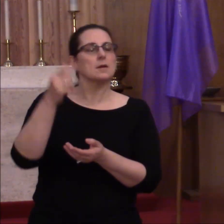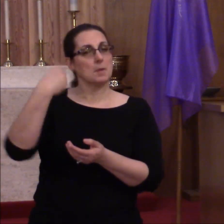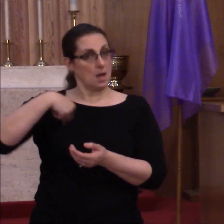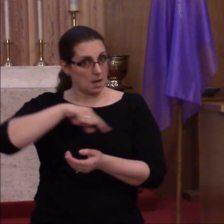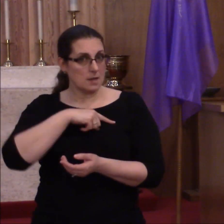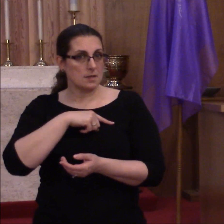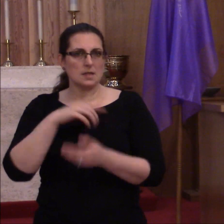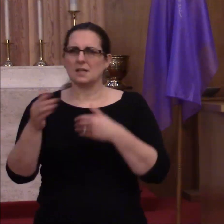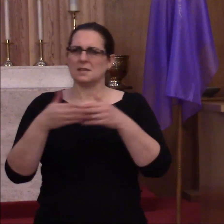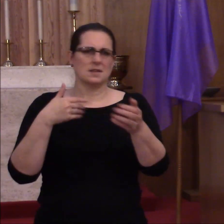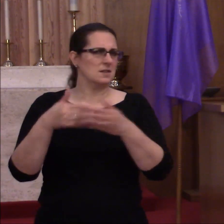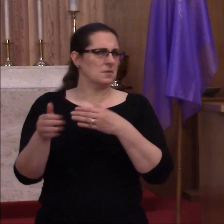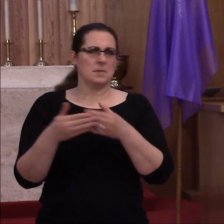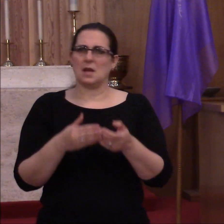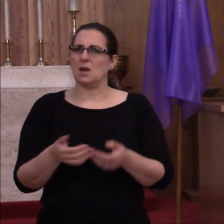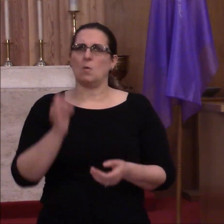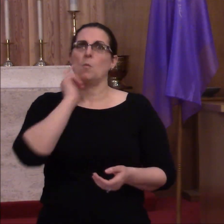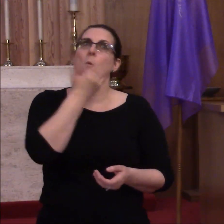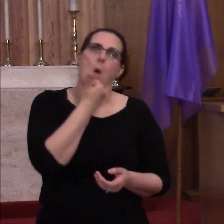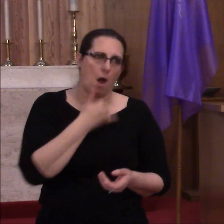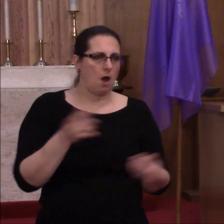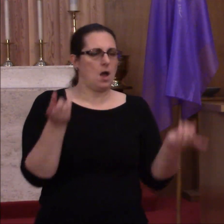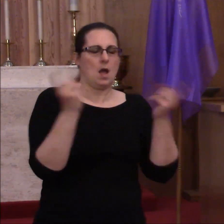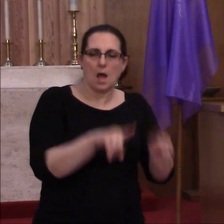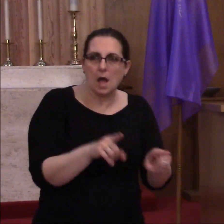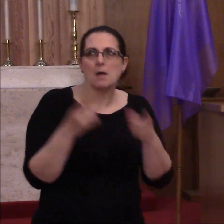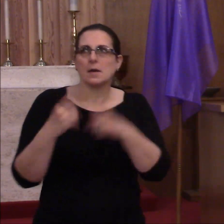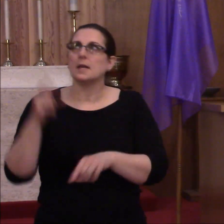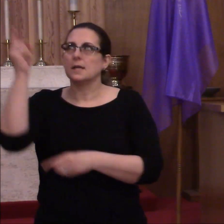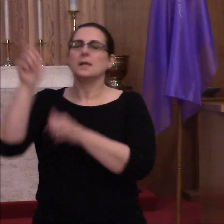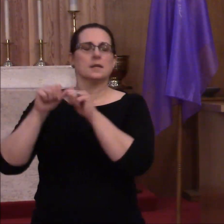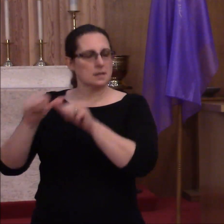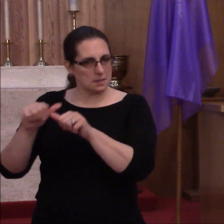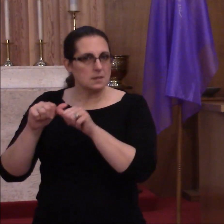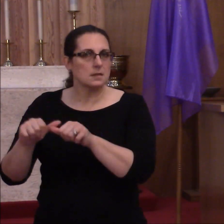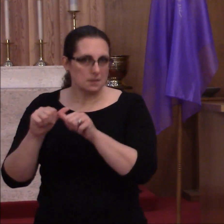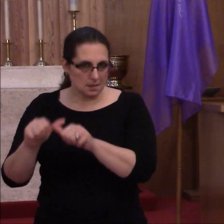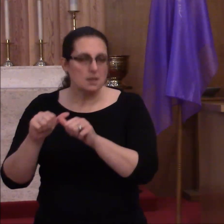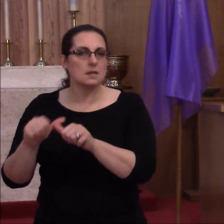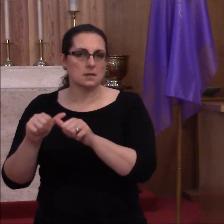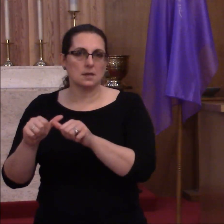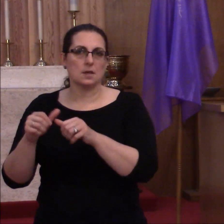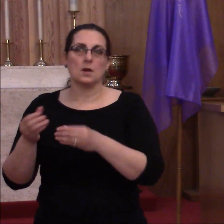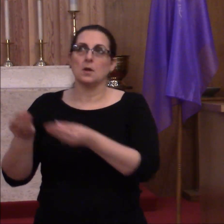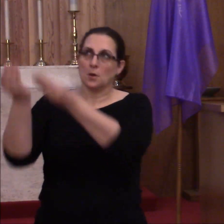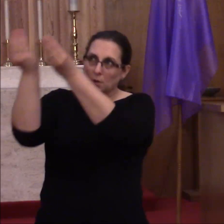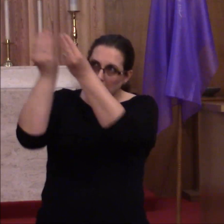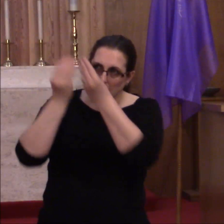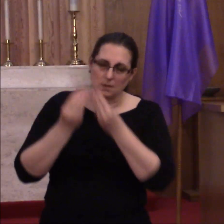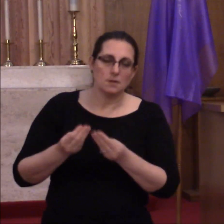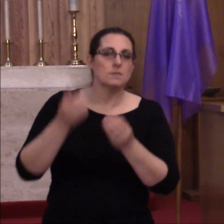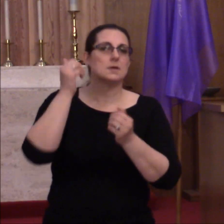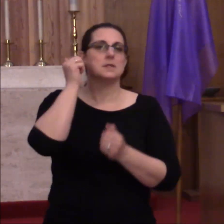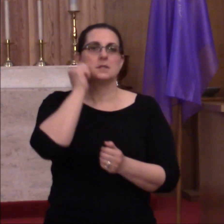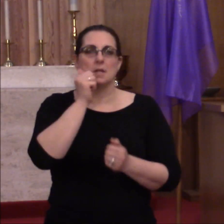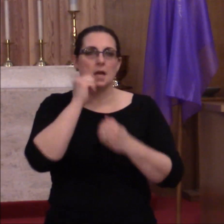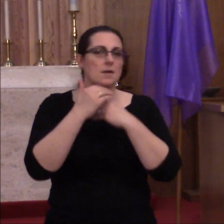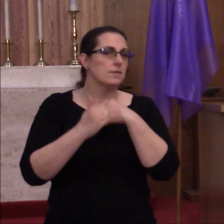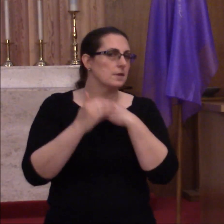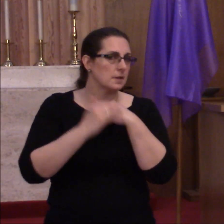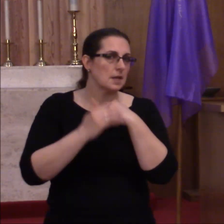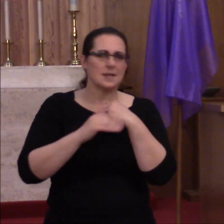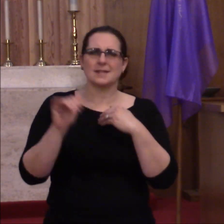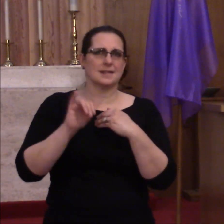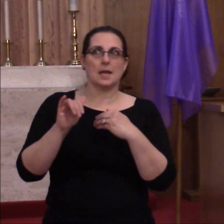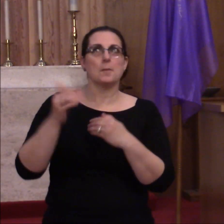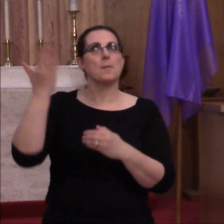matter what calamity we face. He will continue to provide our daily bread just as He always has.